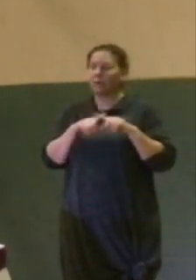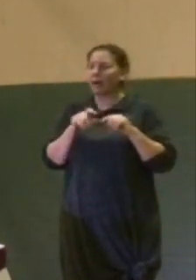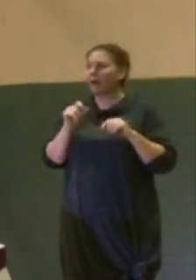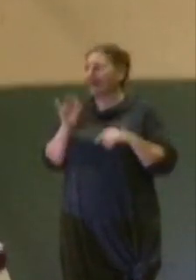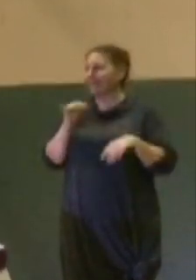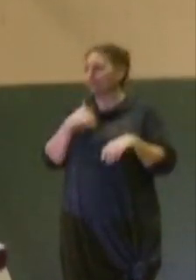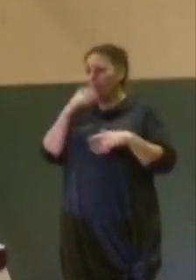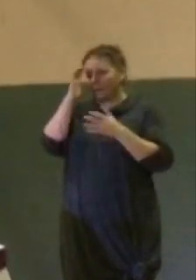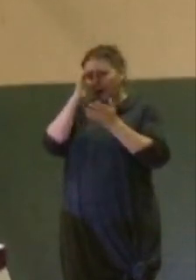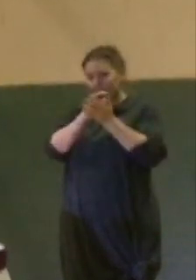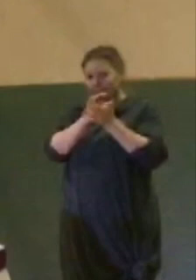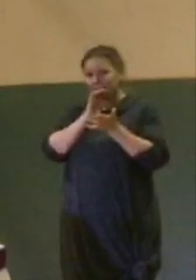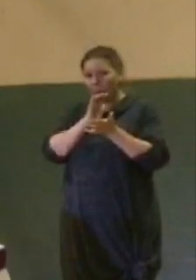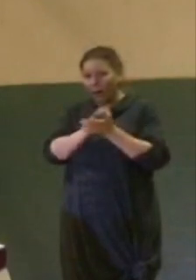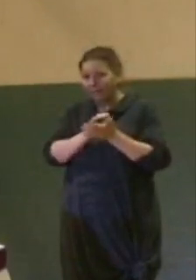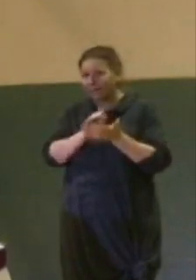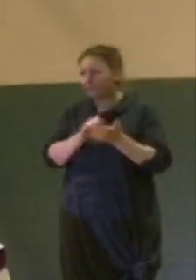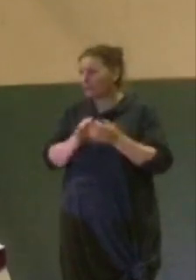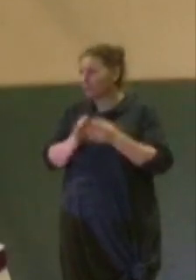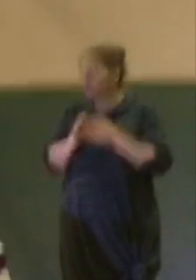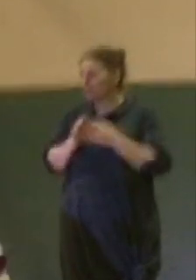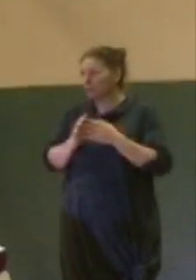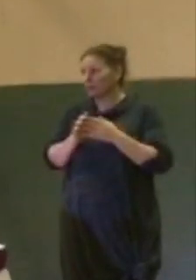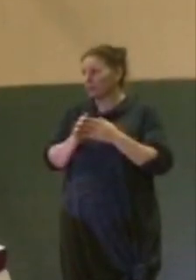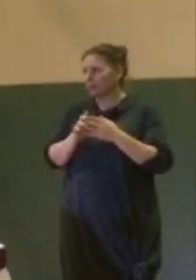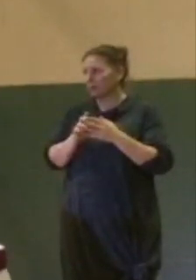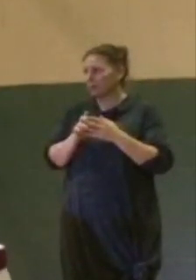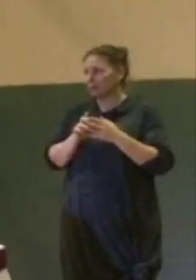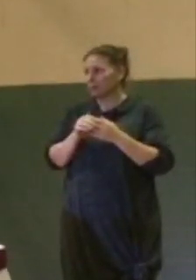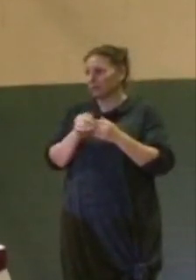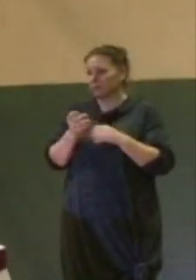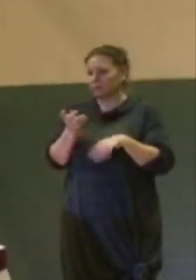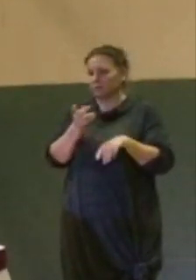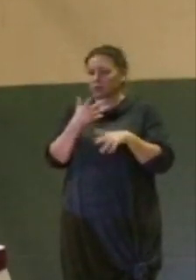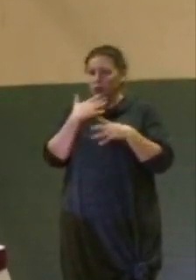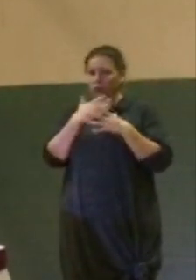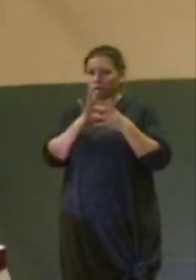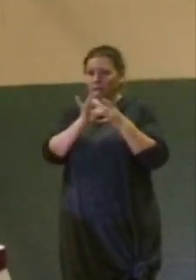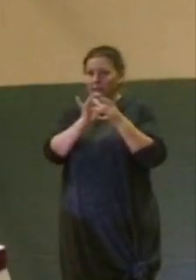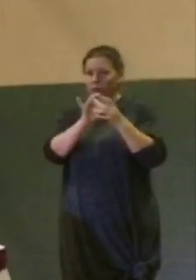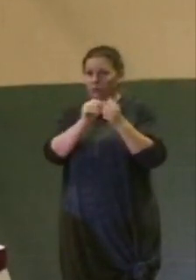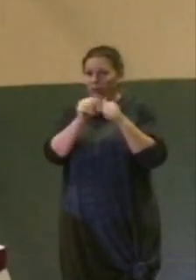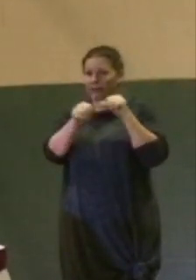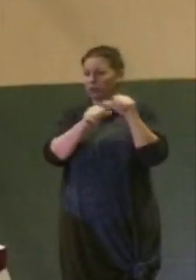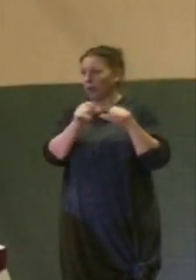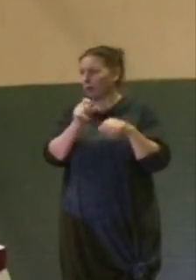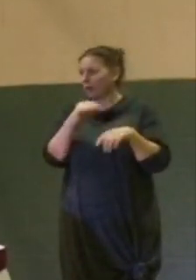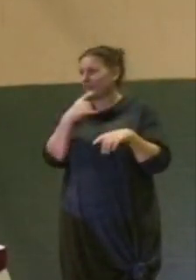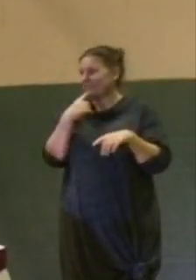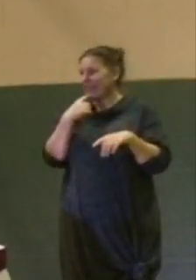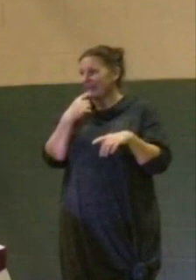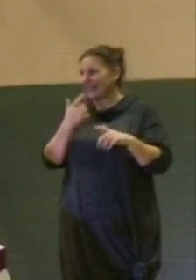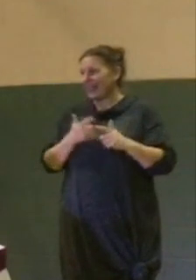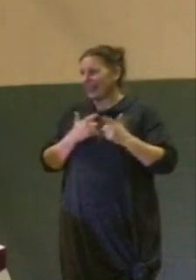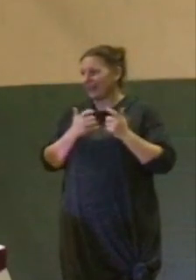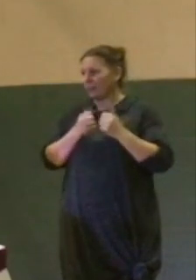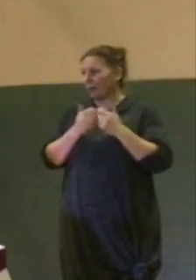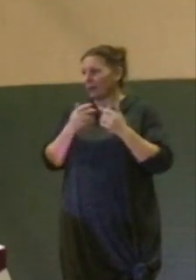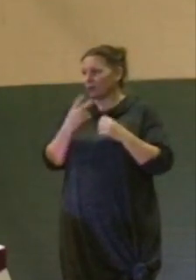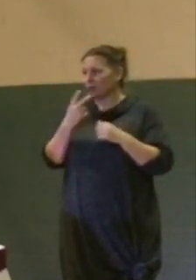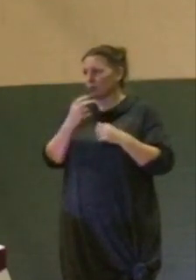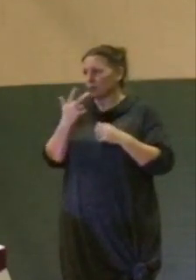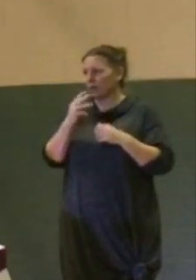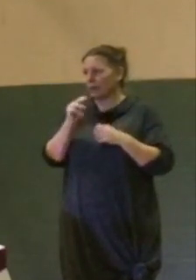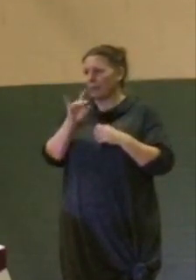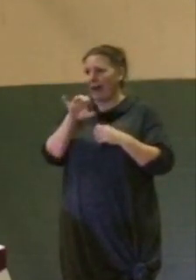a husband and a wife that are clearly in great relationship with each other, saying that they live within two to three miles of